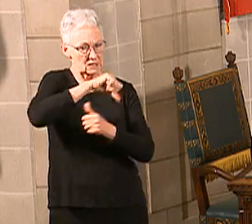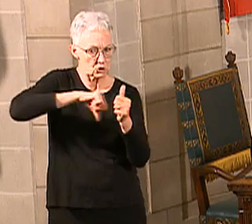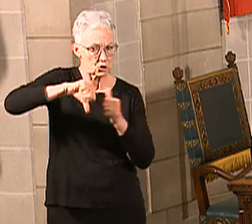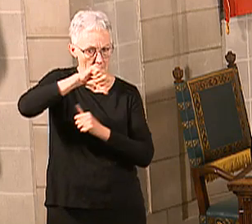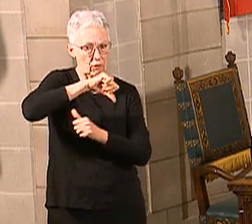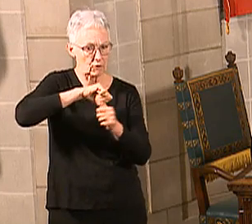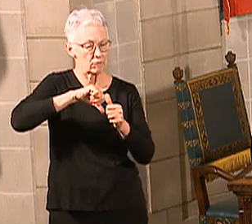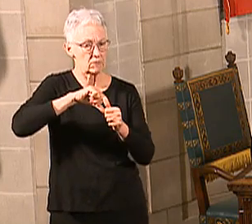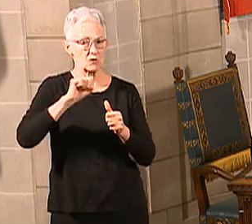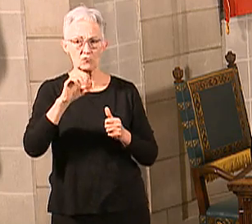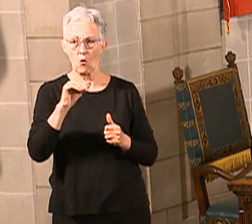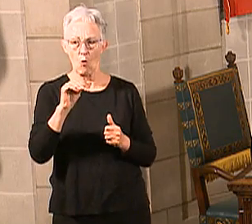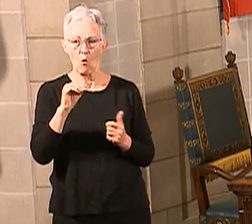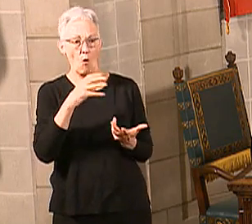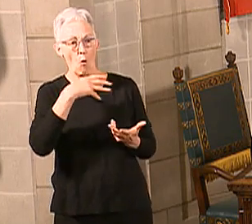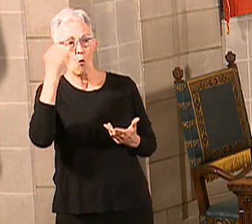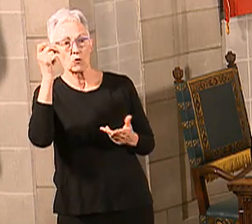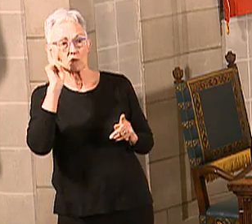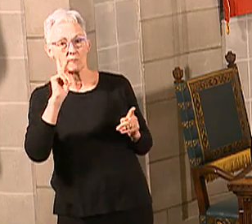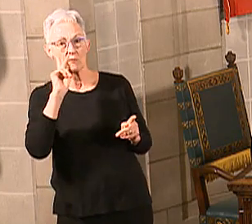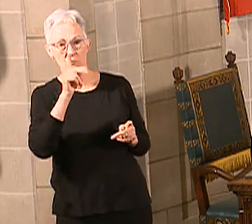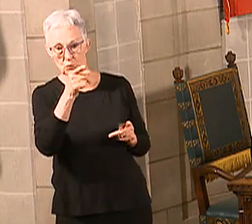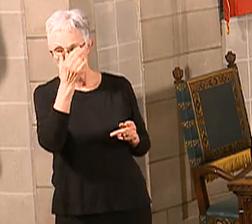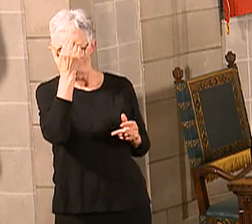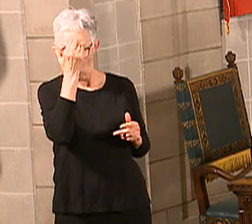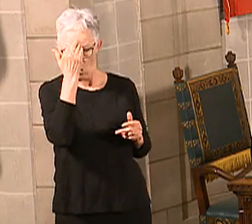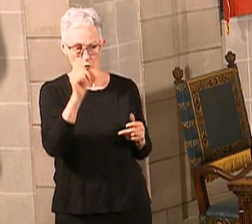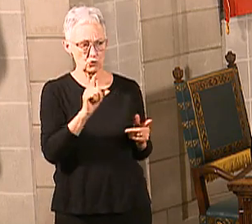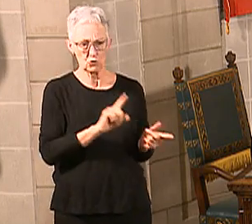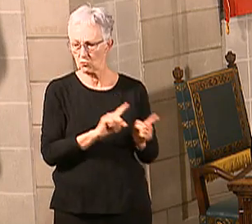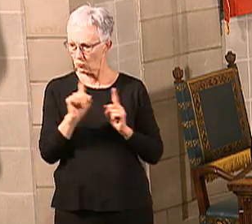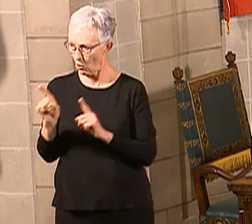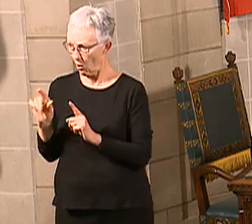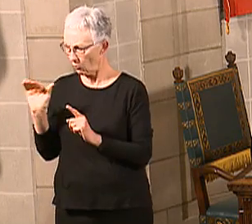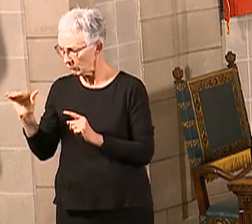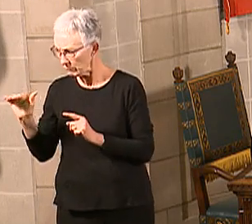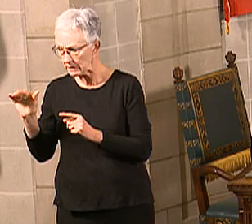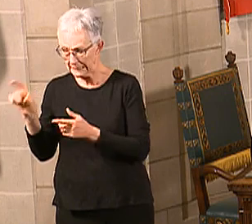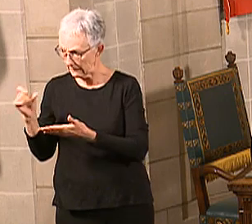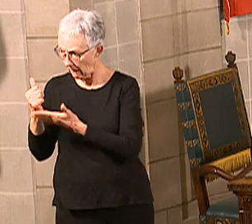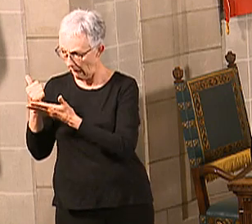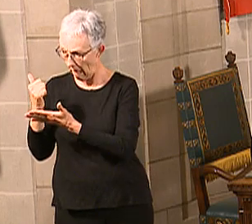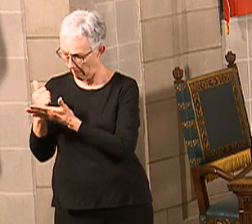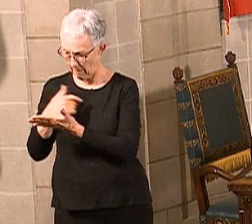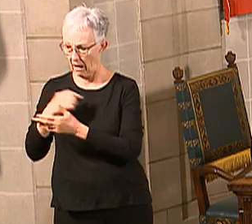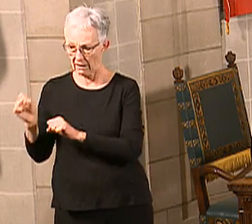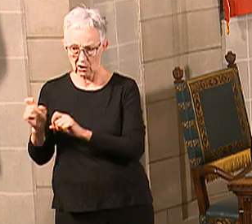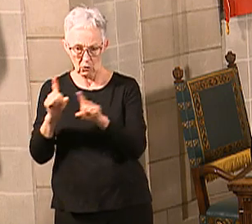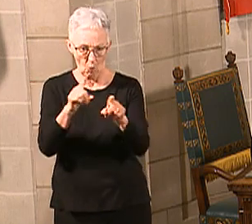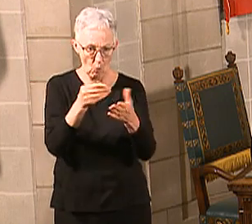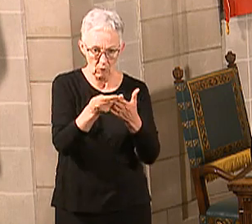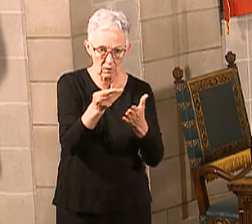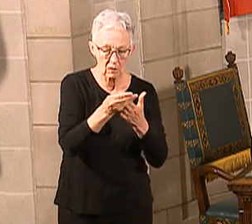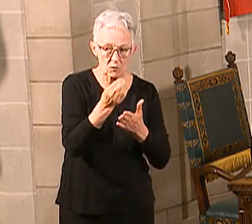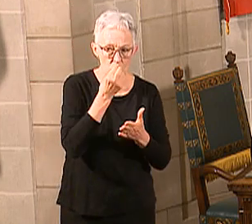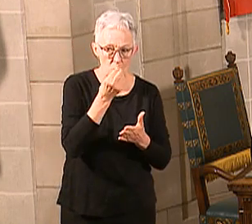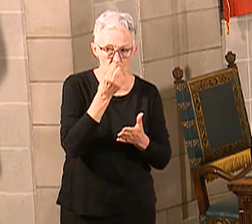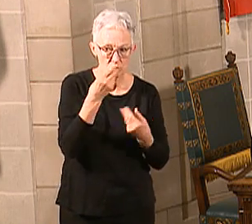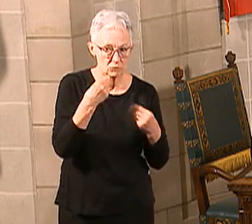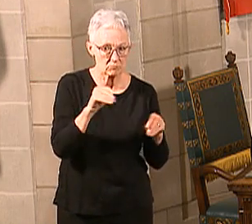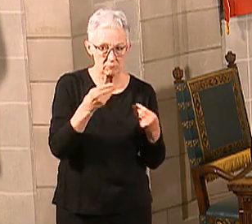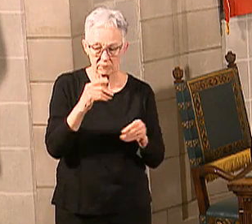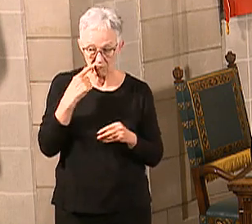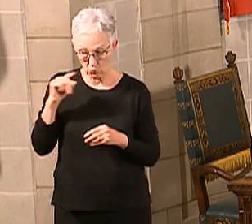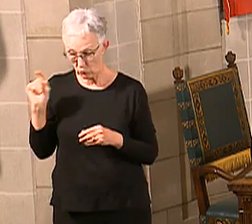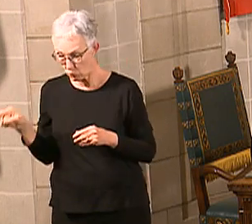Ask them if they need something. Offer to run an errand for them so they don't have to leave their homes. For public people looking for a way to help, please